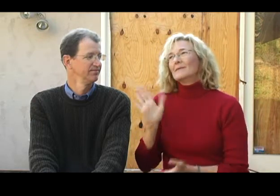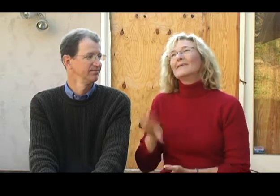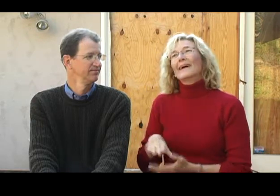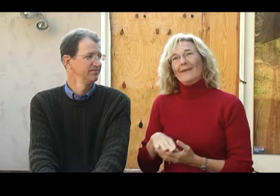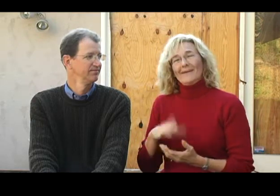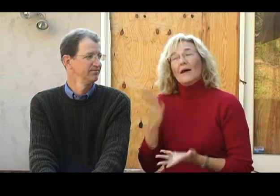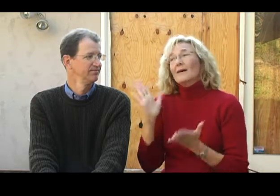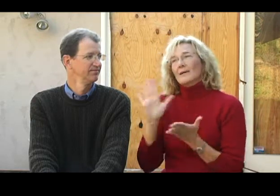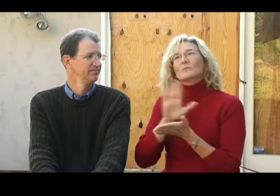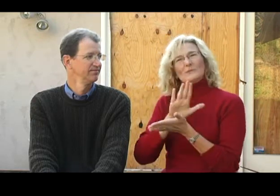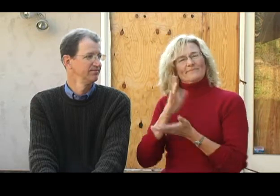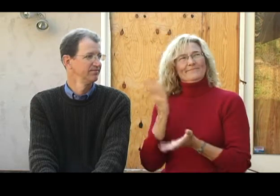accept.